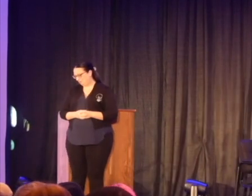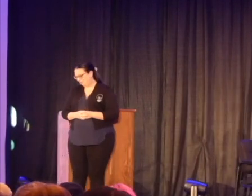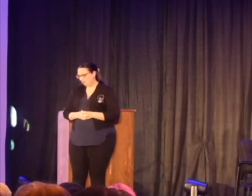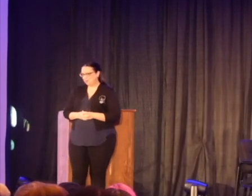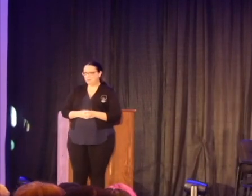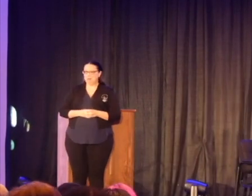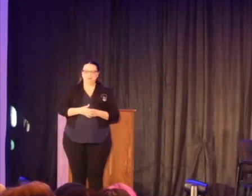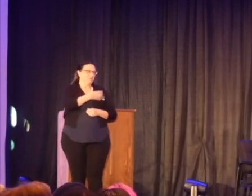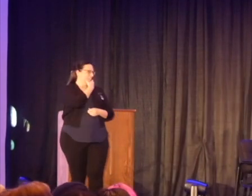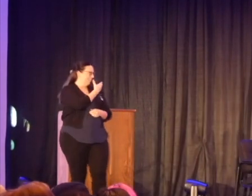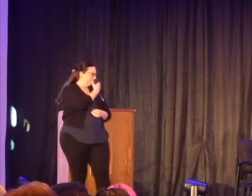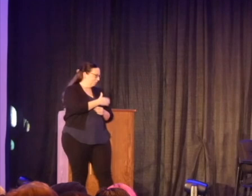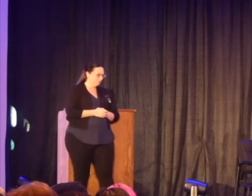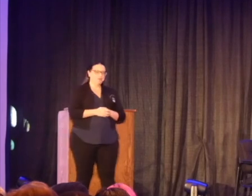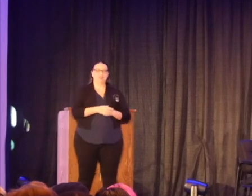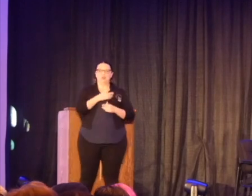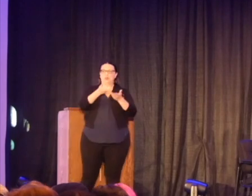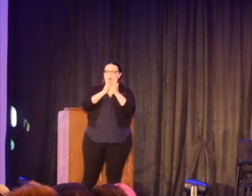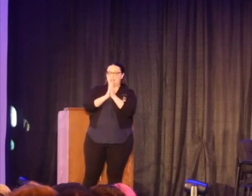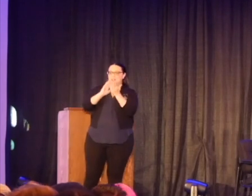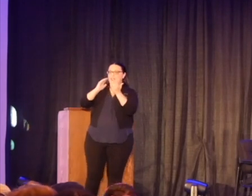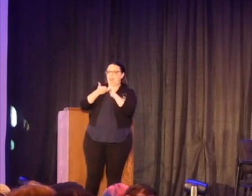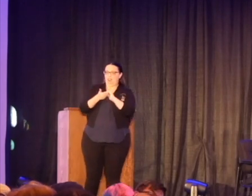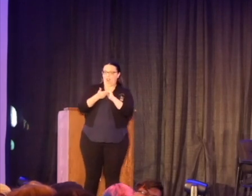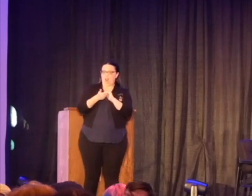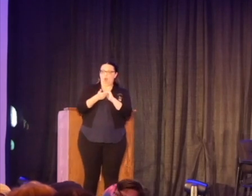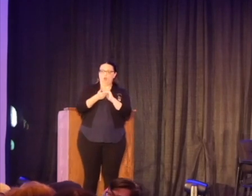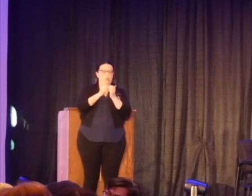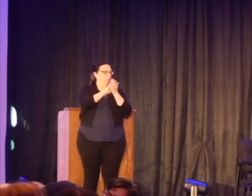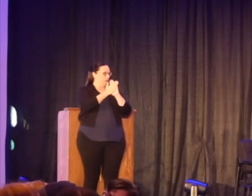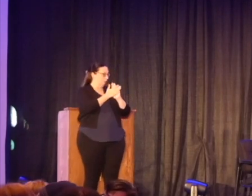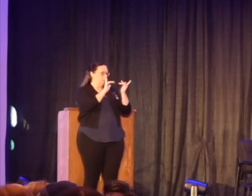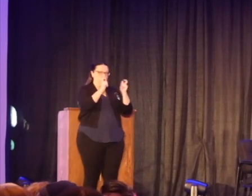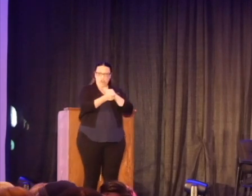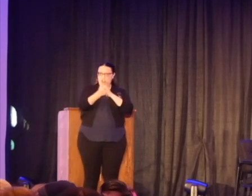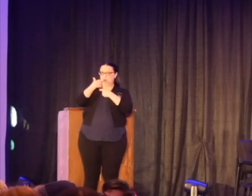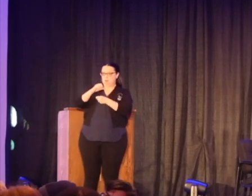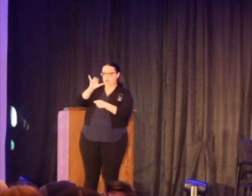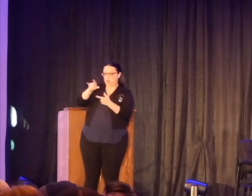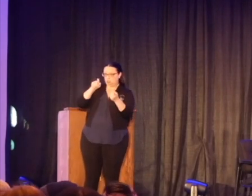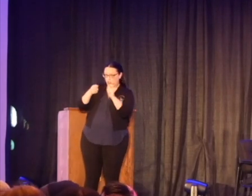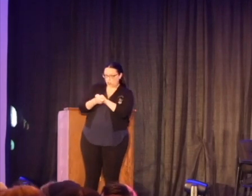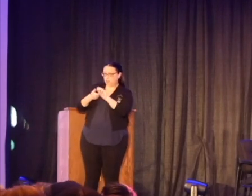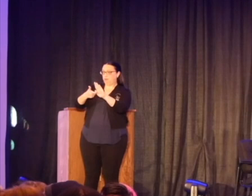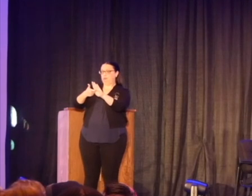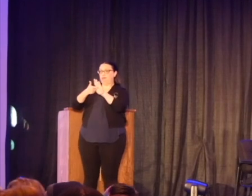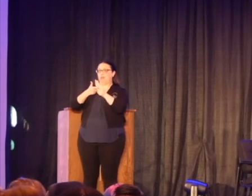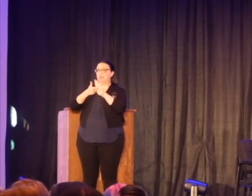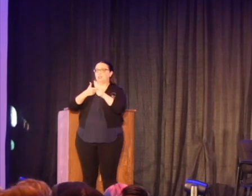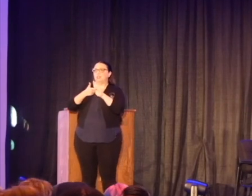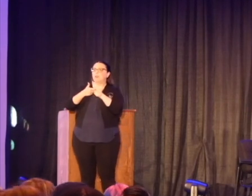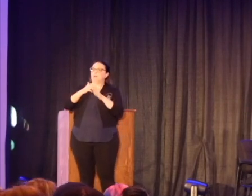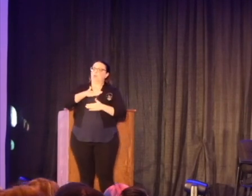Thank you. Just when you were asking how do you be that change, how do you make that change, I think it just takes being